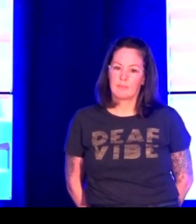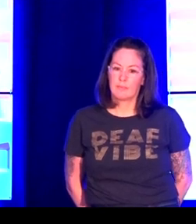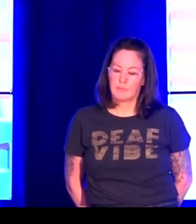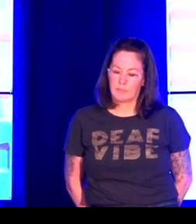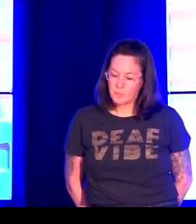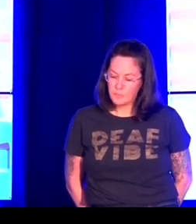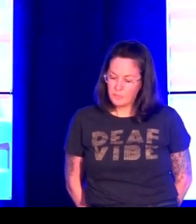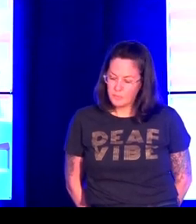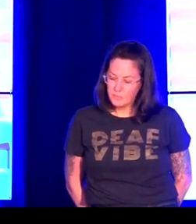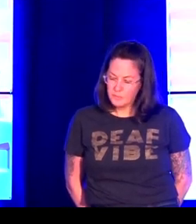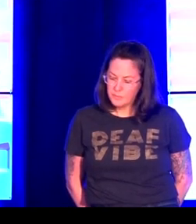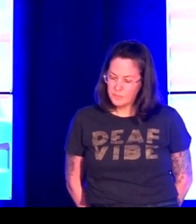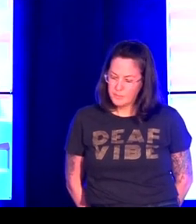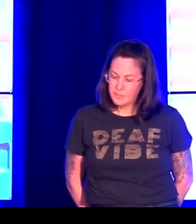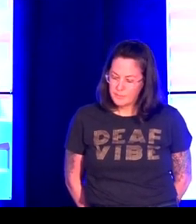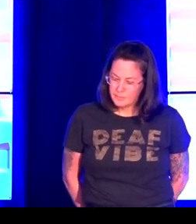Okay.